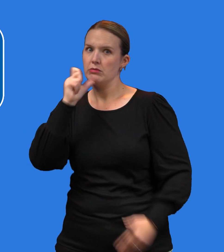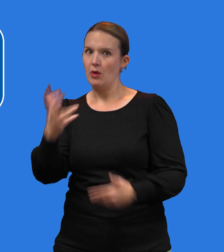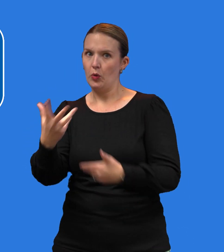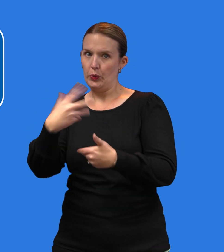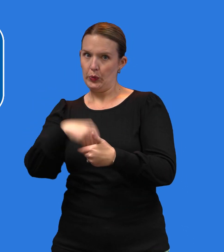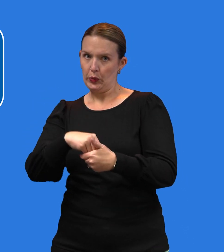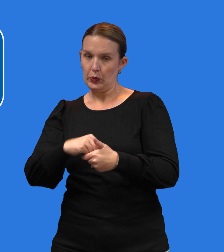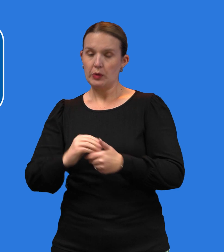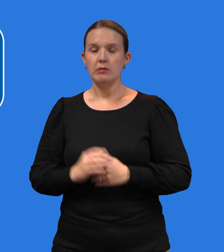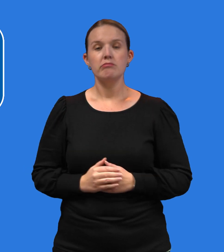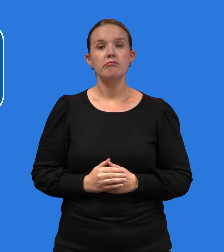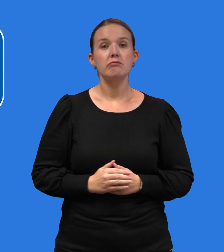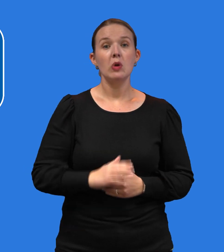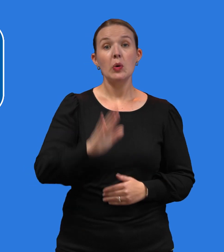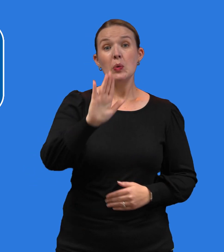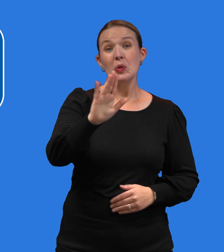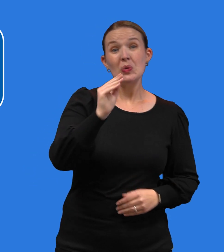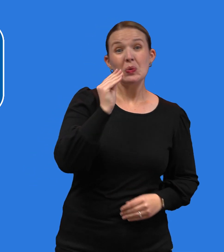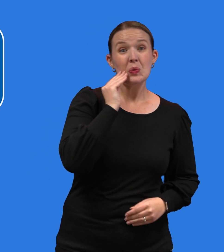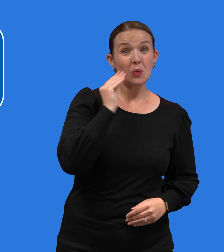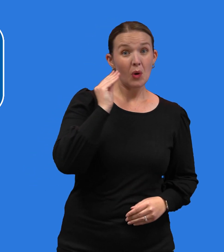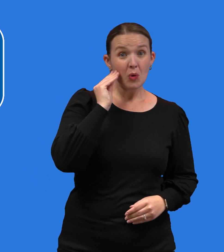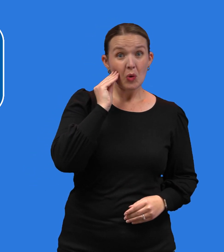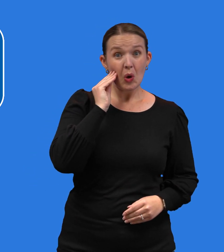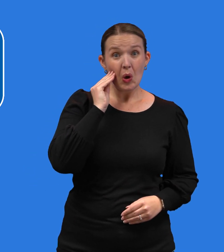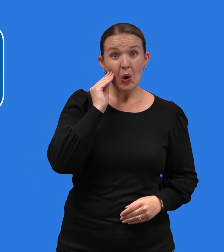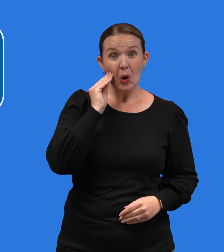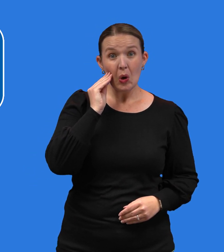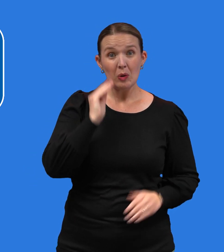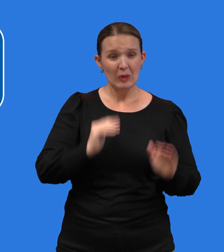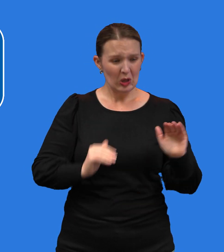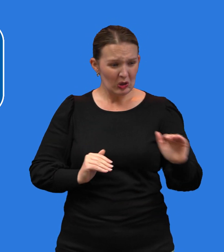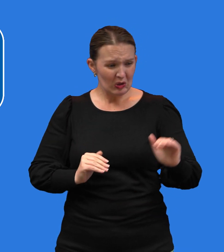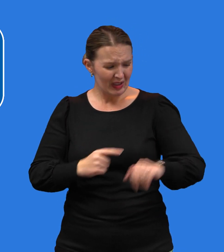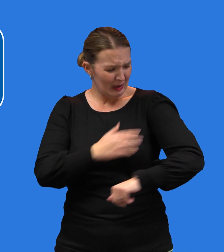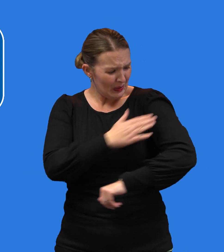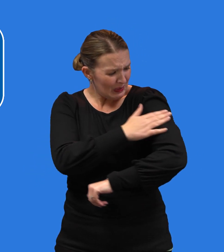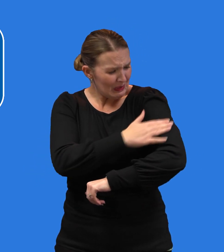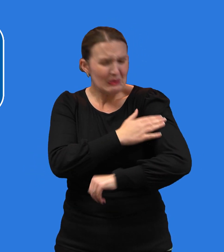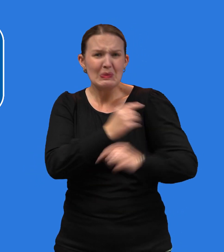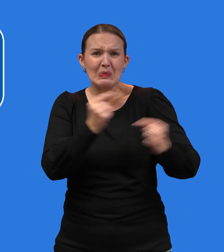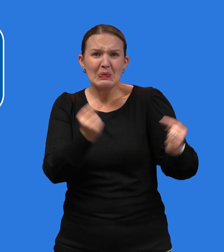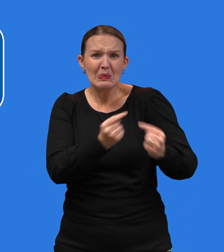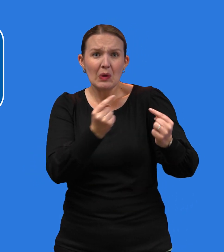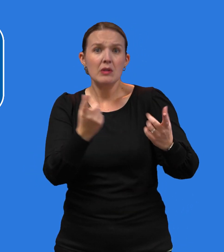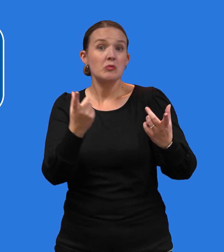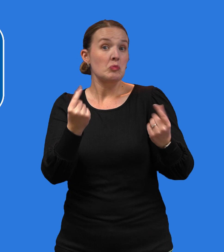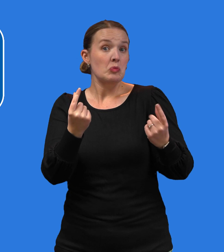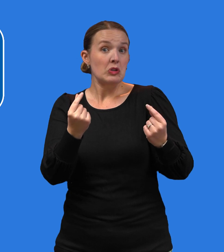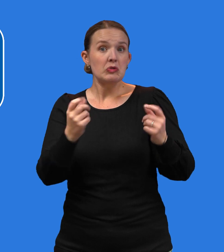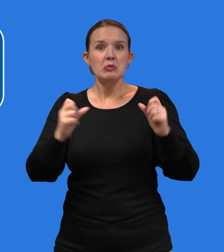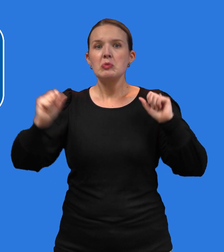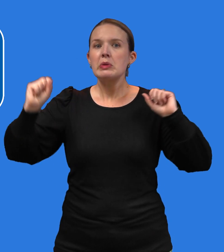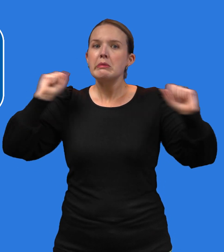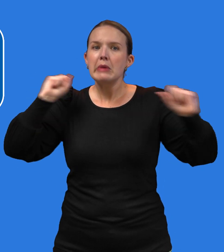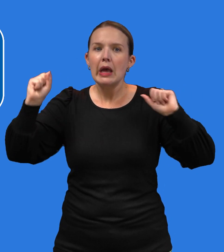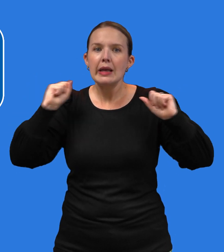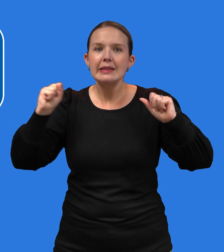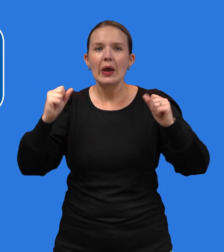You can also ask about other steps you can take at home, including placing a cool,